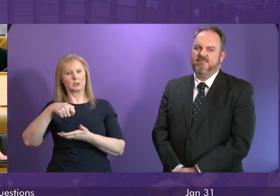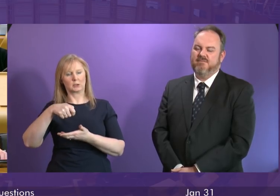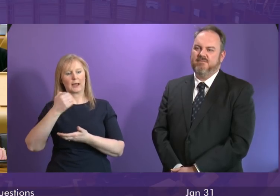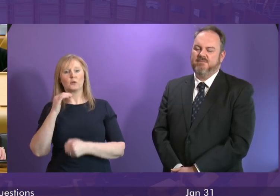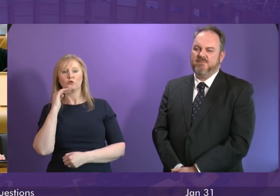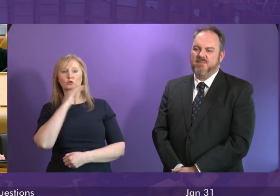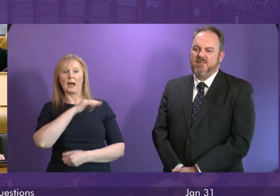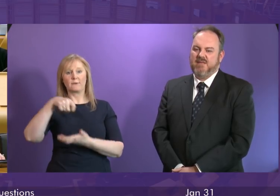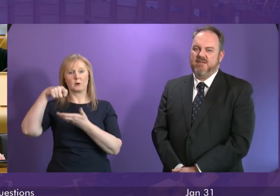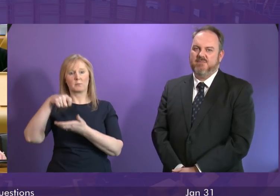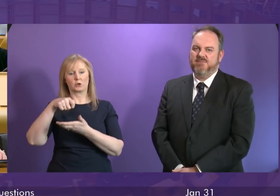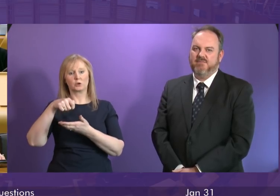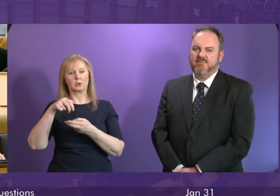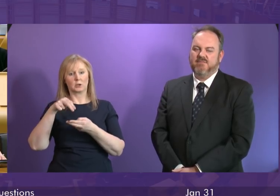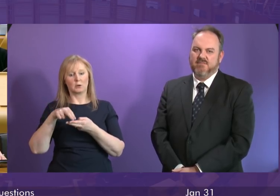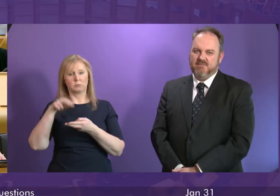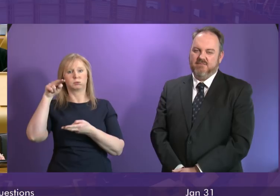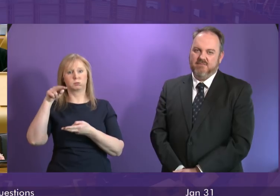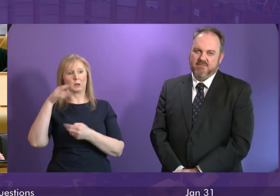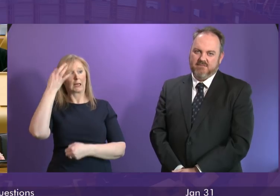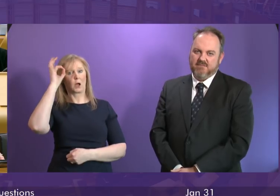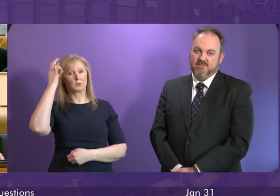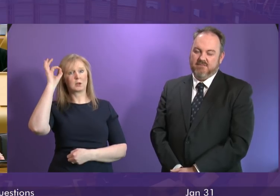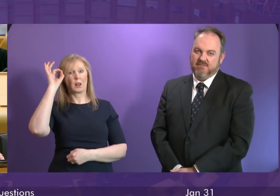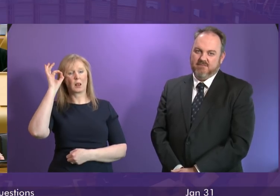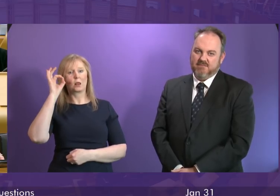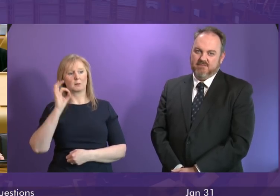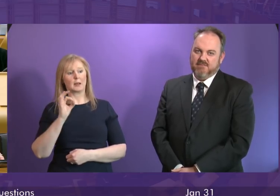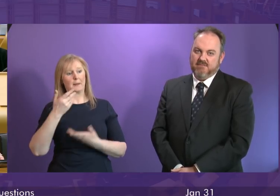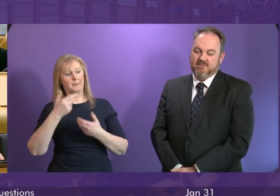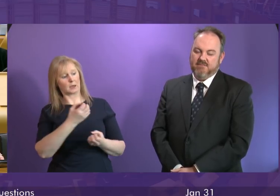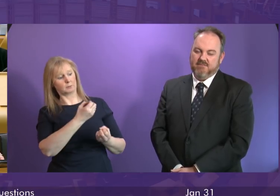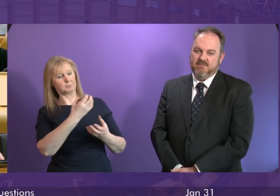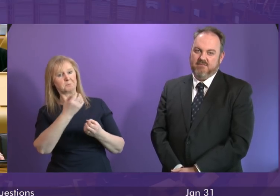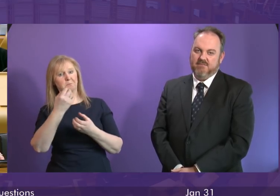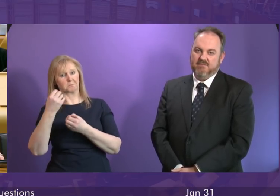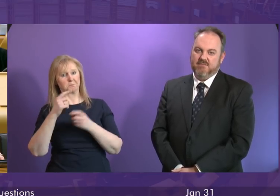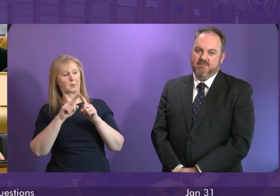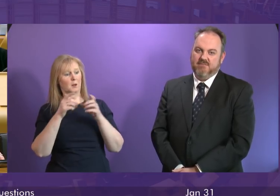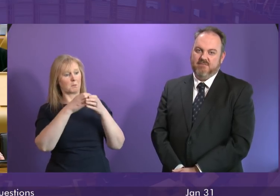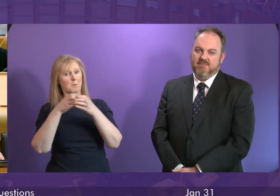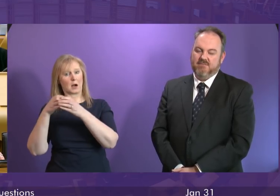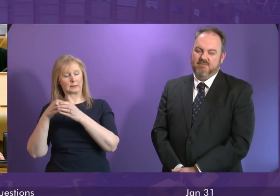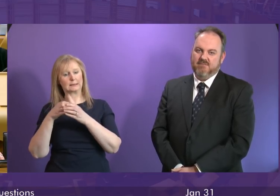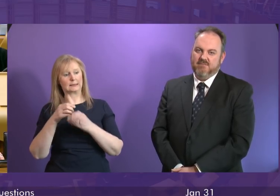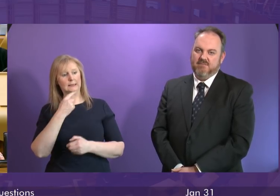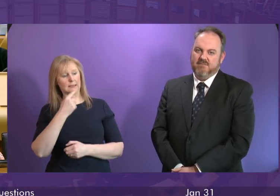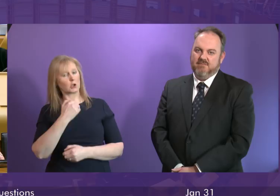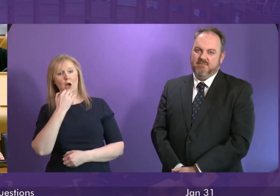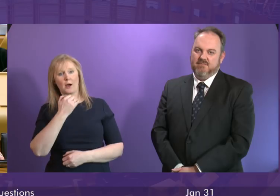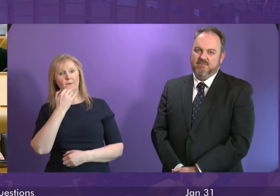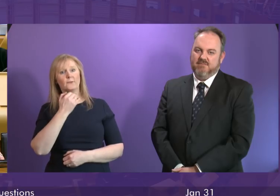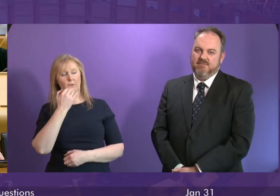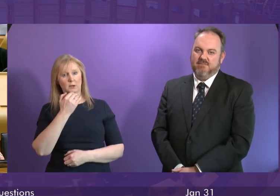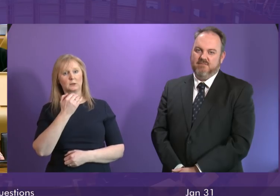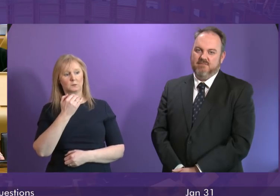draft budget a real terms increase to councils but we have been prepared to listen to parties who say that that doesn't go far enough we simply made